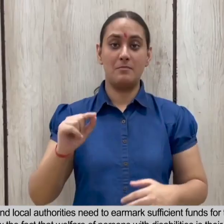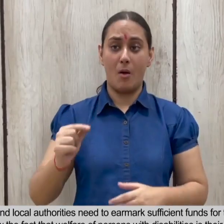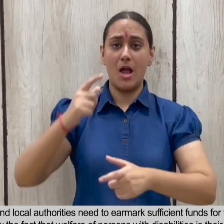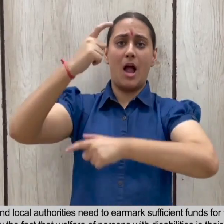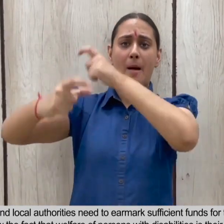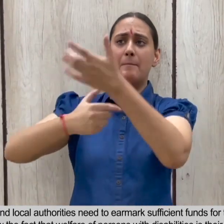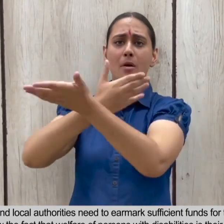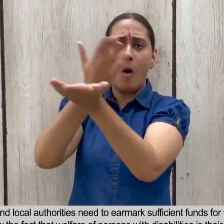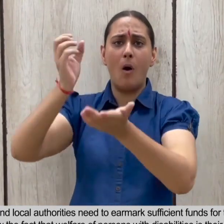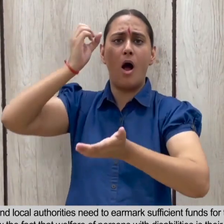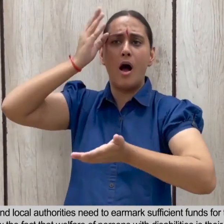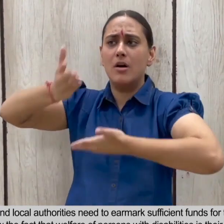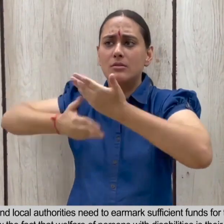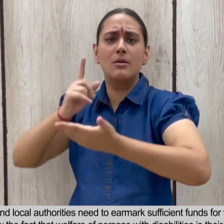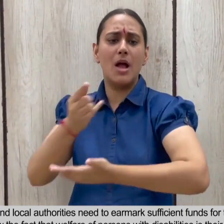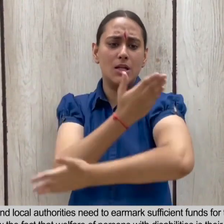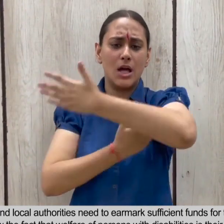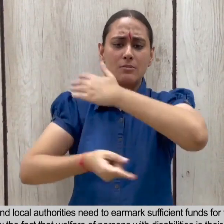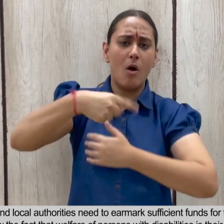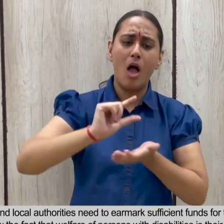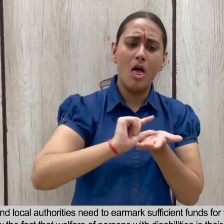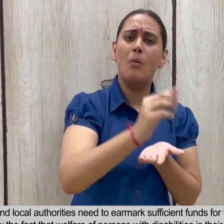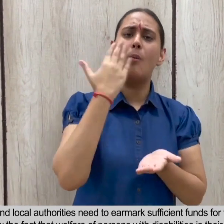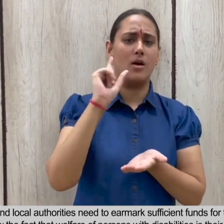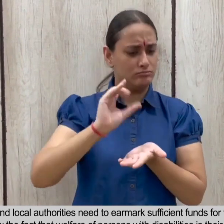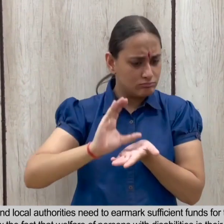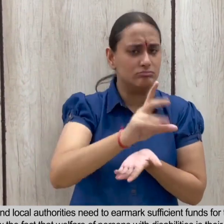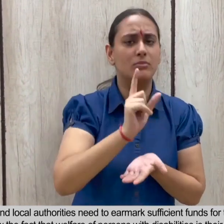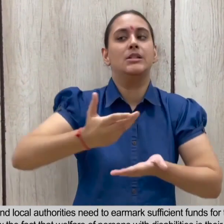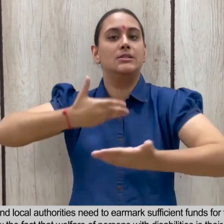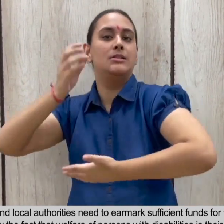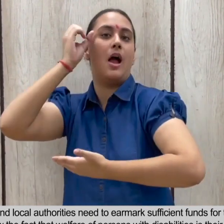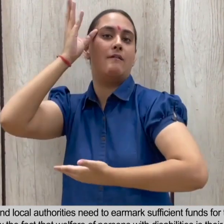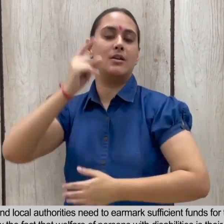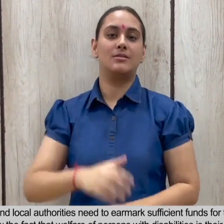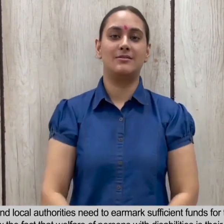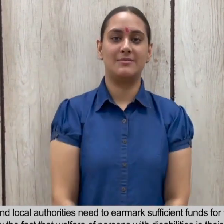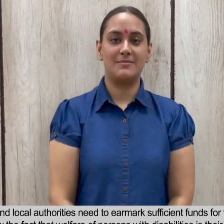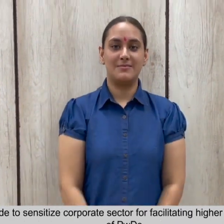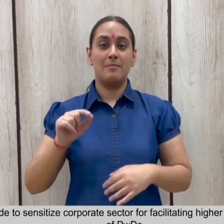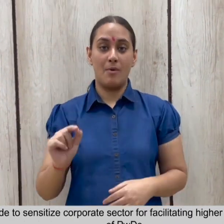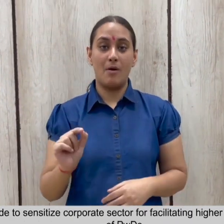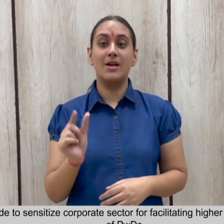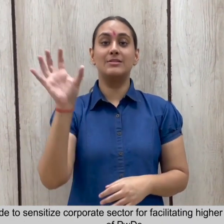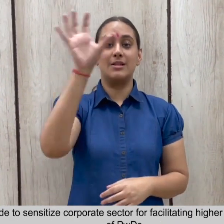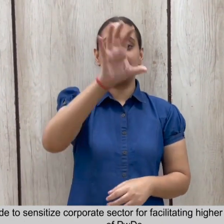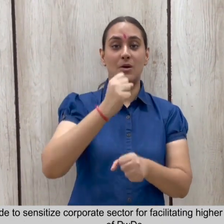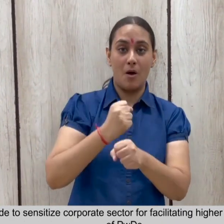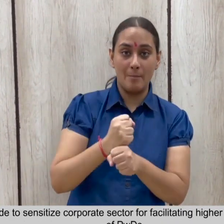disability sector every year keeping in view the fact that welfare of persons with disabilities is their primary responsibility. 15.8 Efforts need to be made to